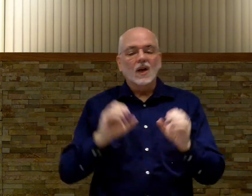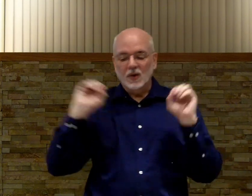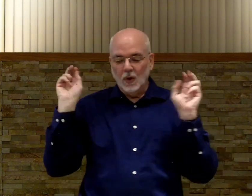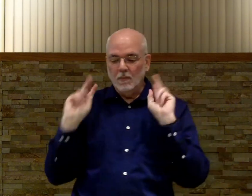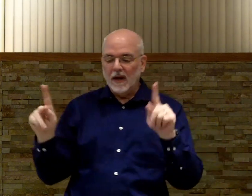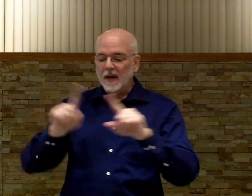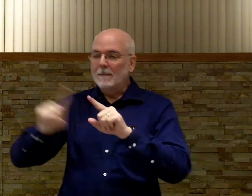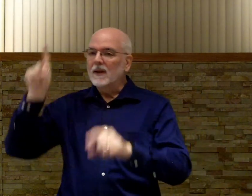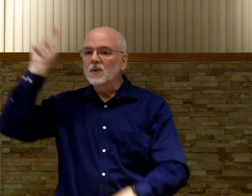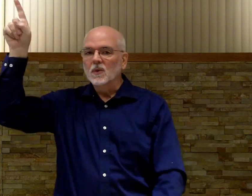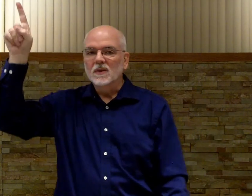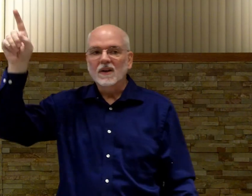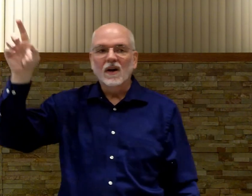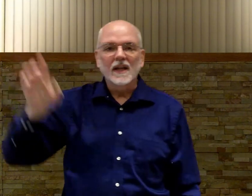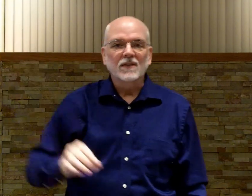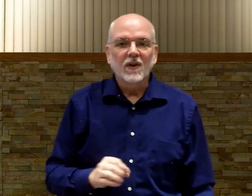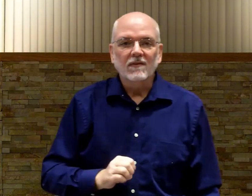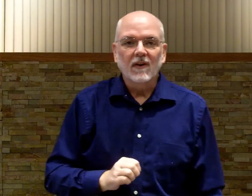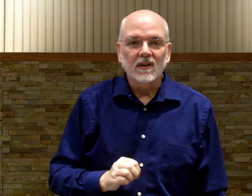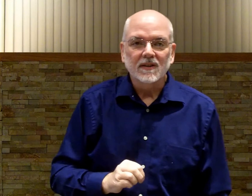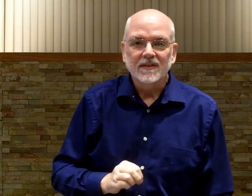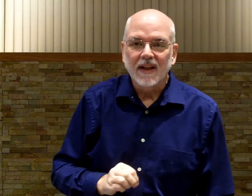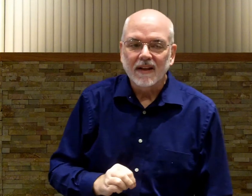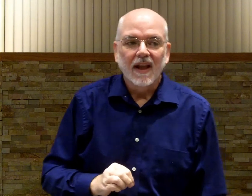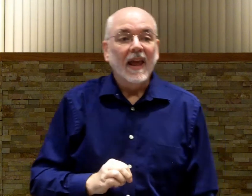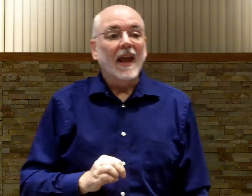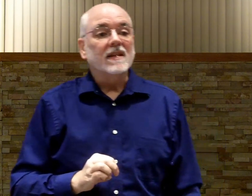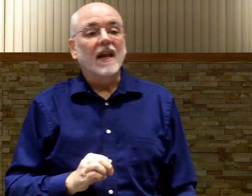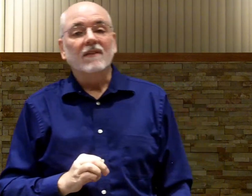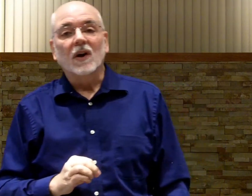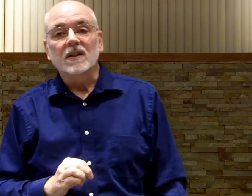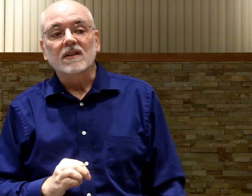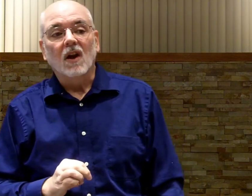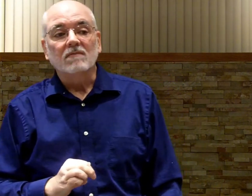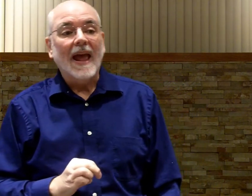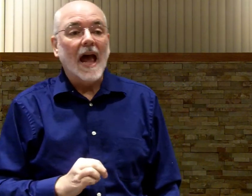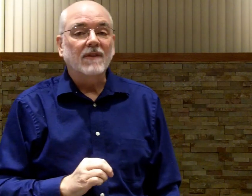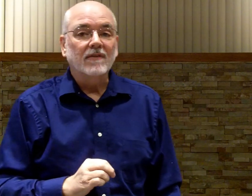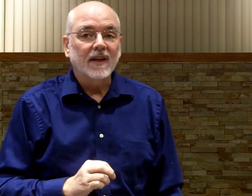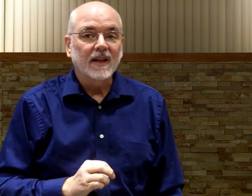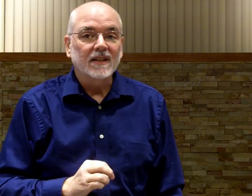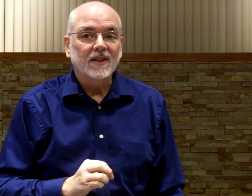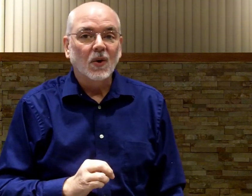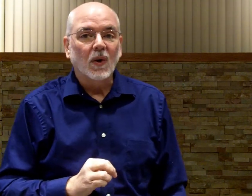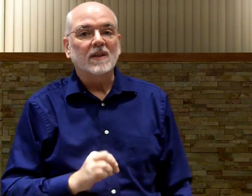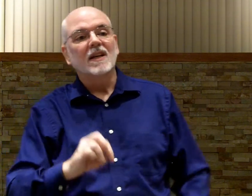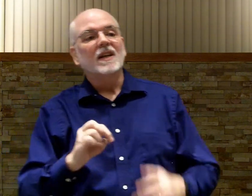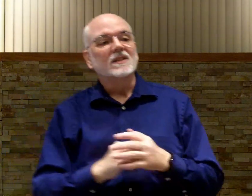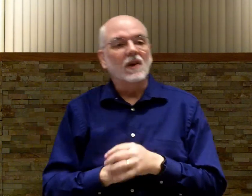Nobody, but you. All right? That's the first verse. And the second verse is, half of it is the chorus. So,